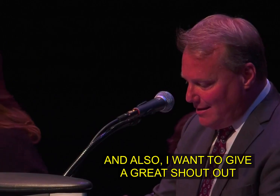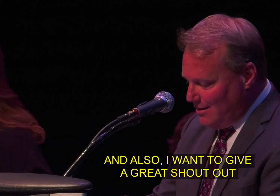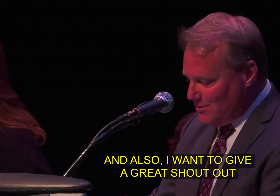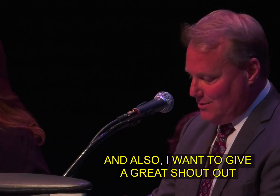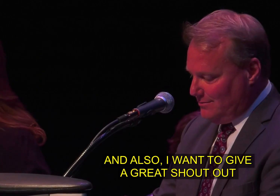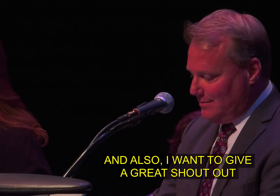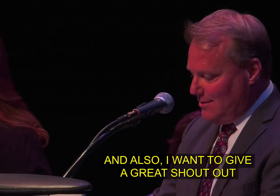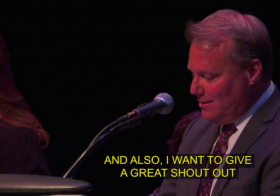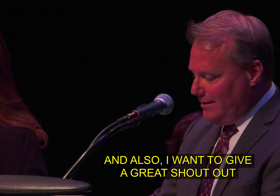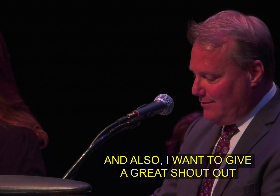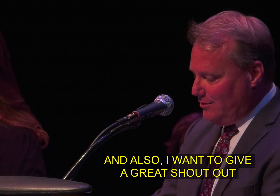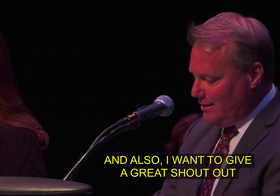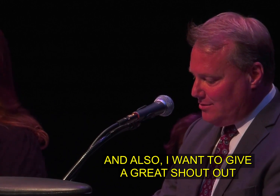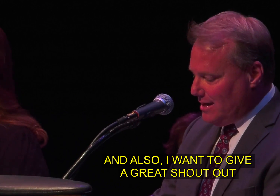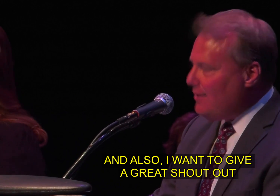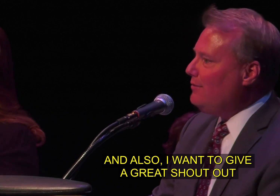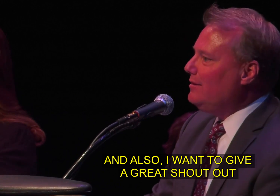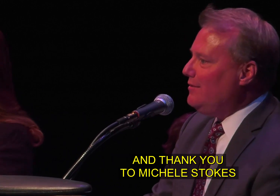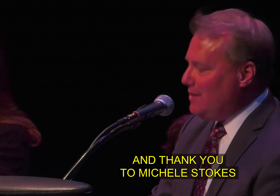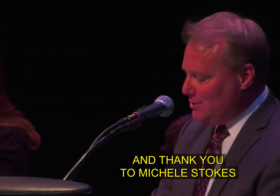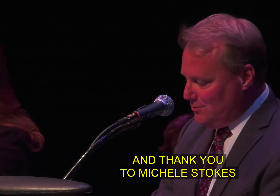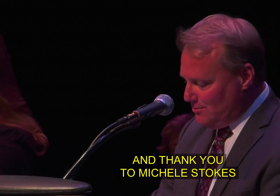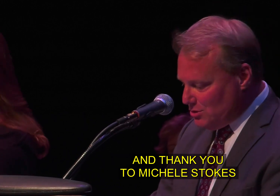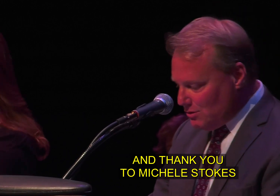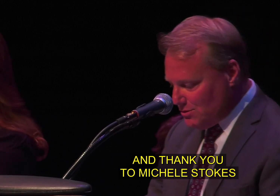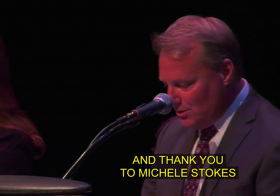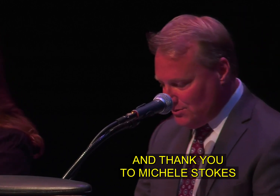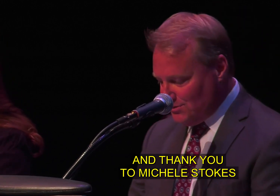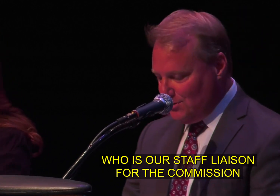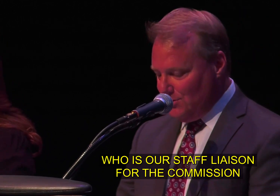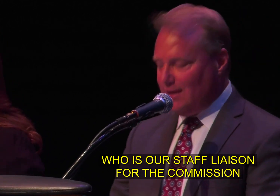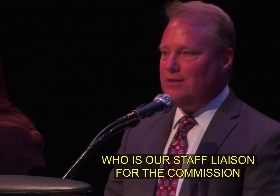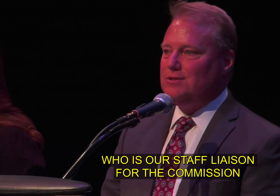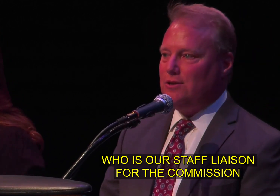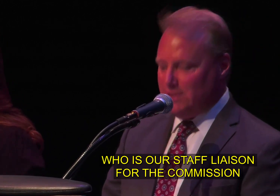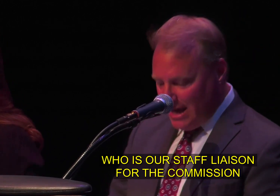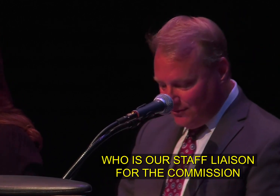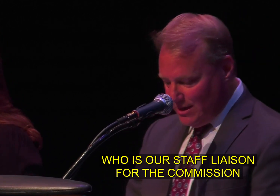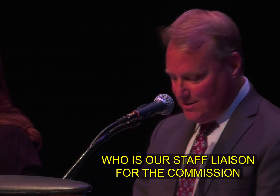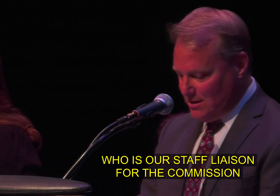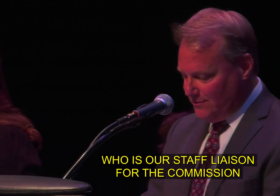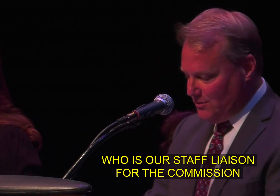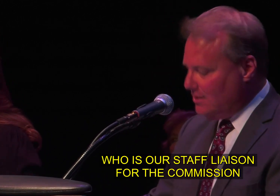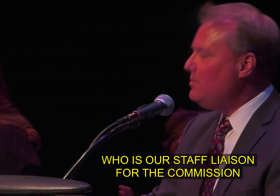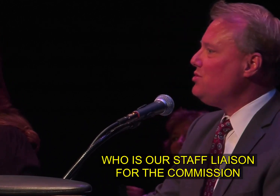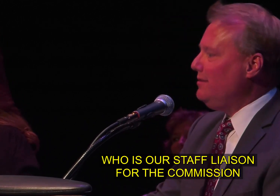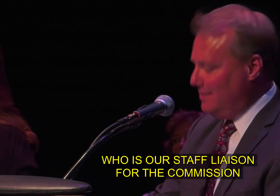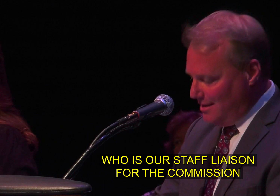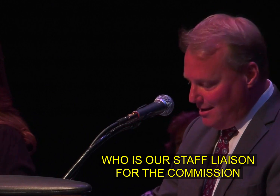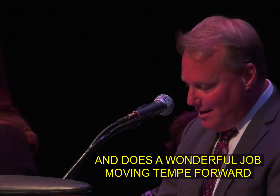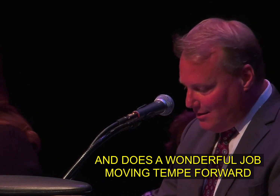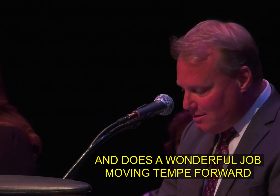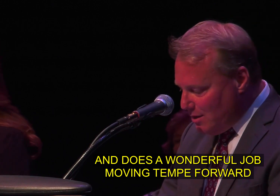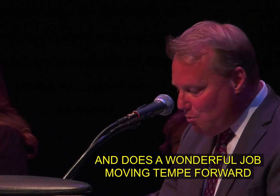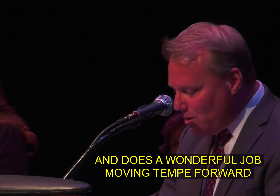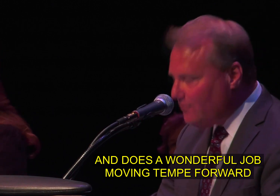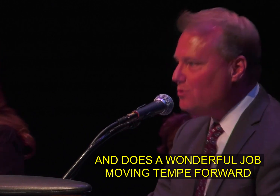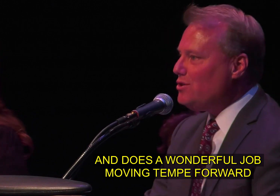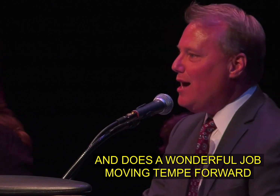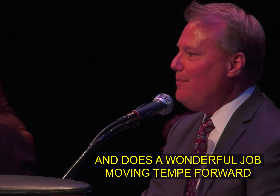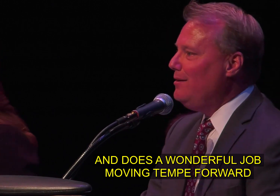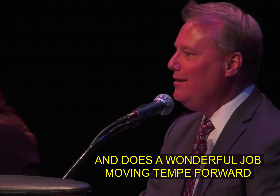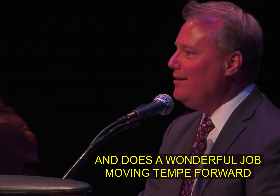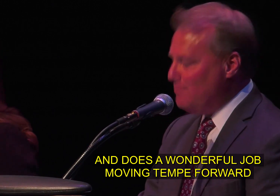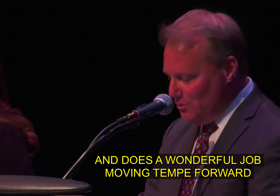and also i want to give a great shout out and thank you to michelle stokes who is our staff liaison for the commission and does a